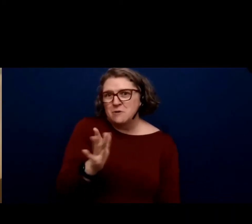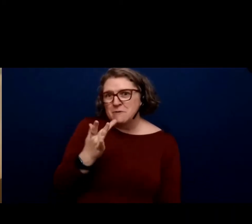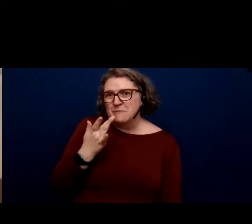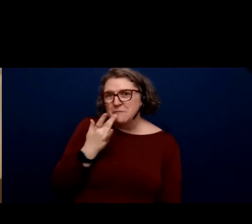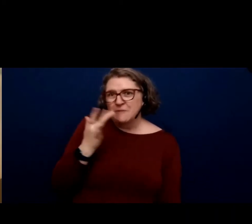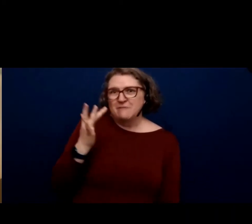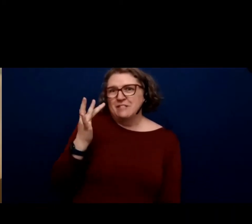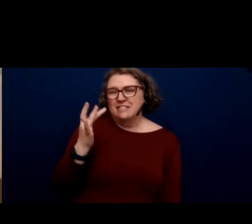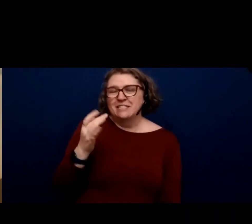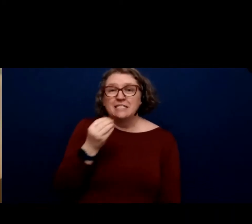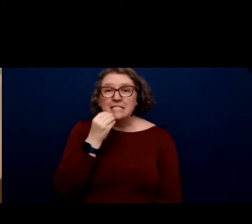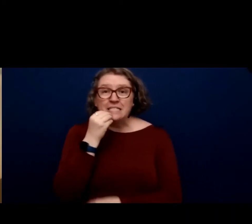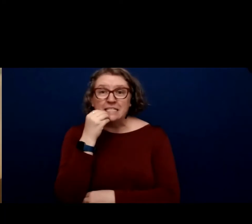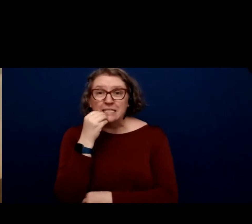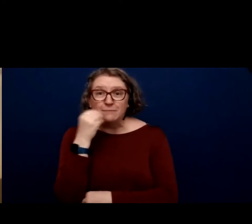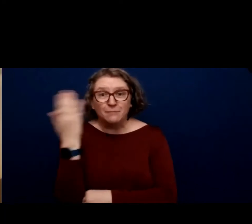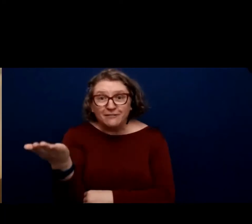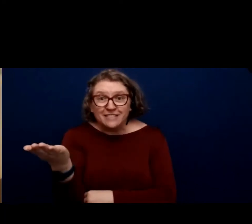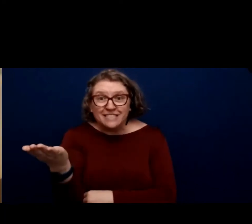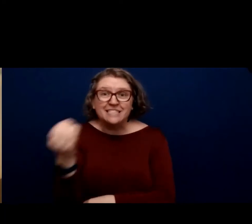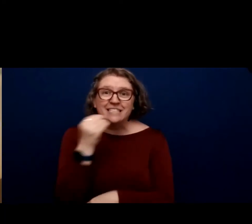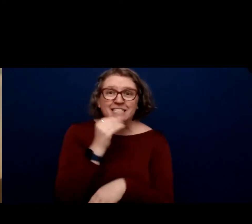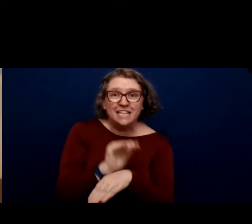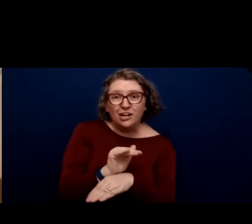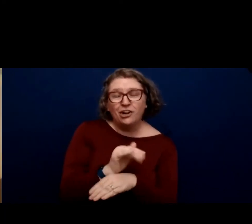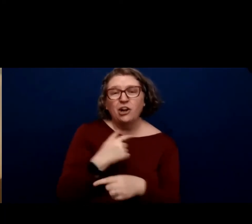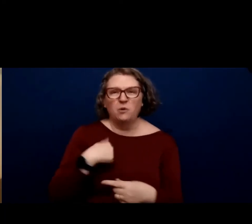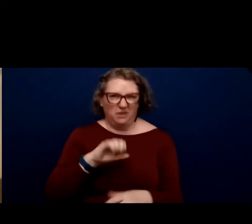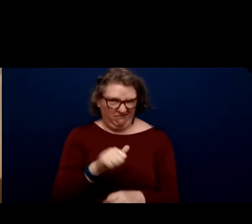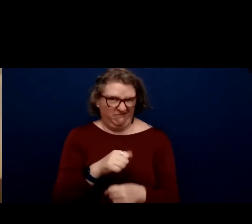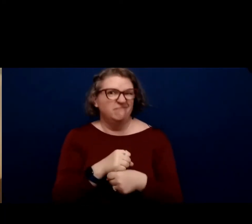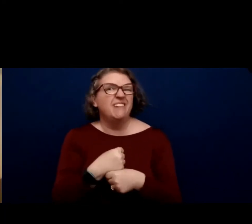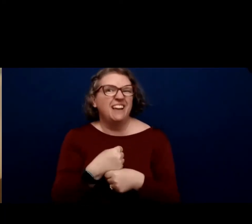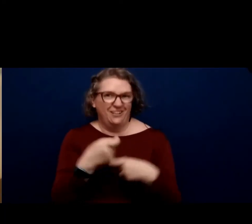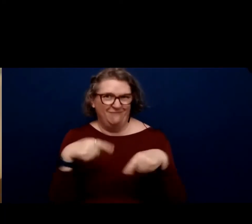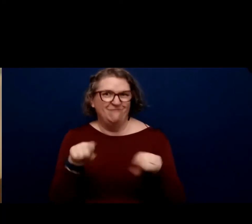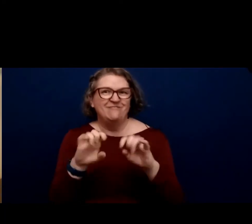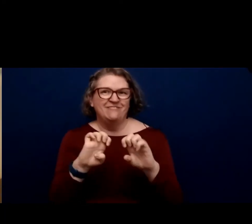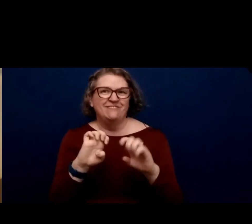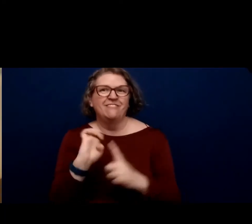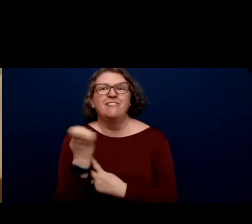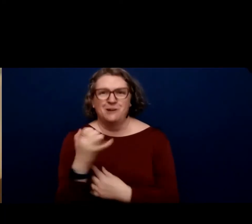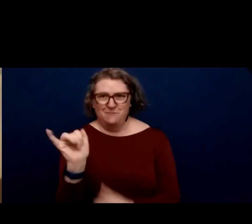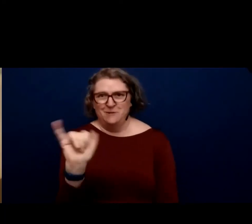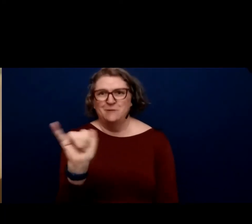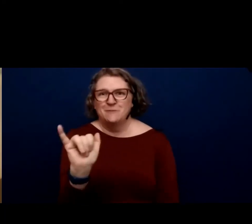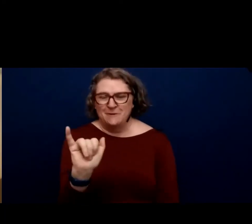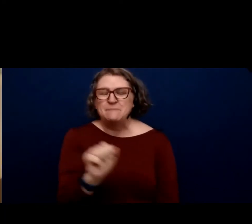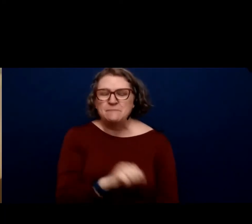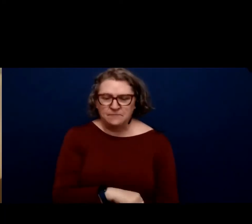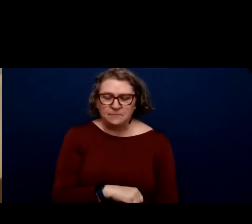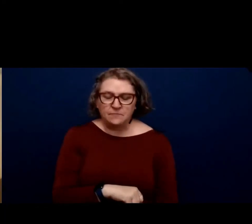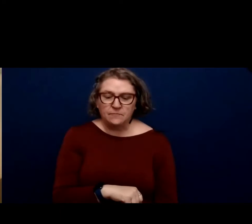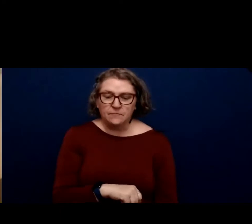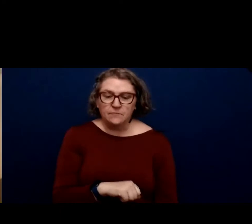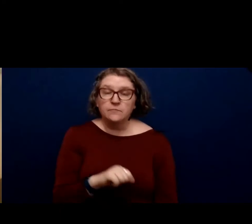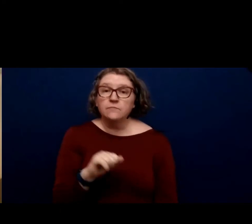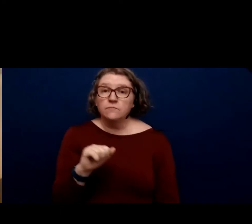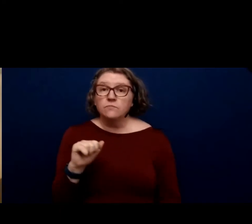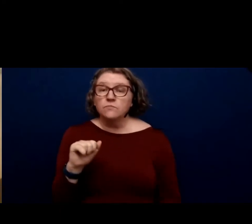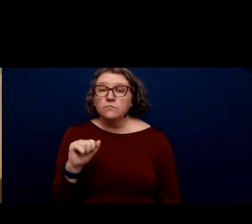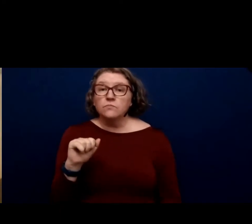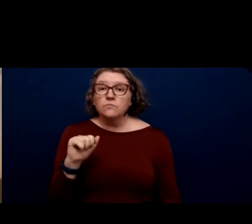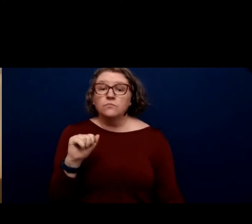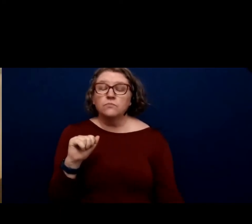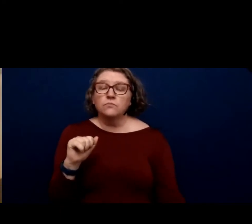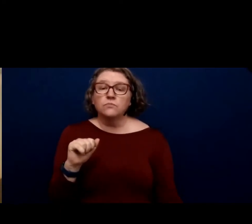breakfast. And we've kind of created that in that environment. And that is, as I return to the discussion of